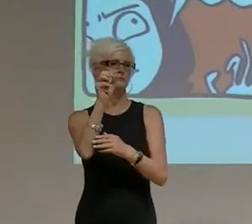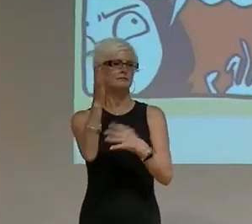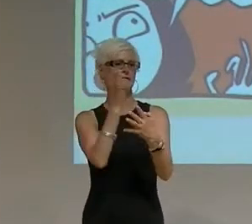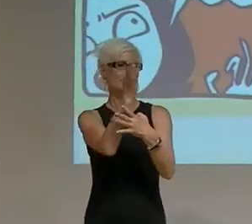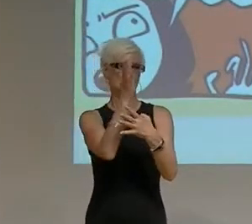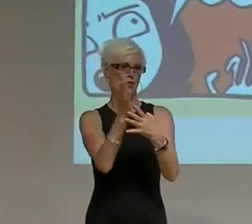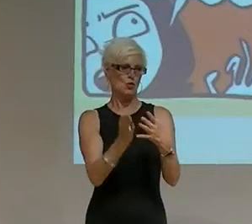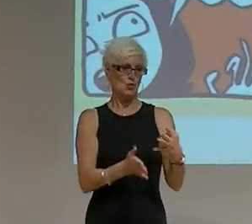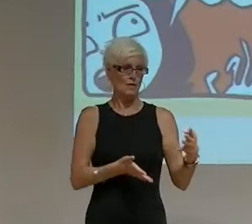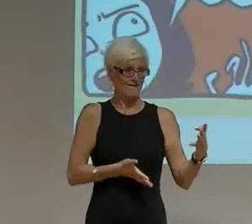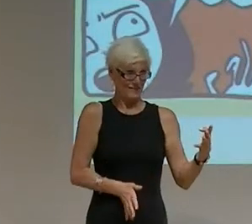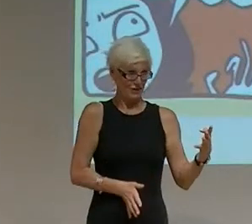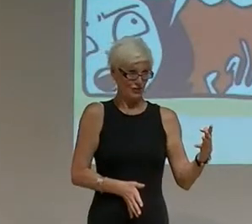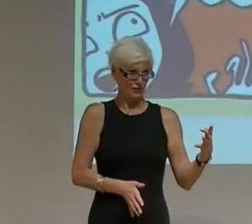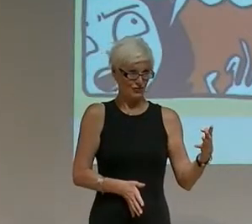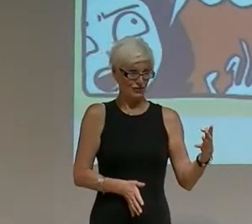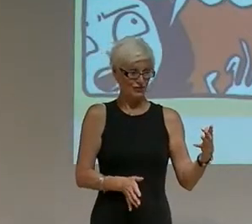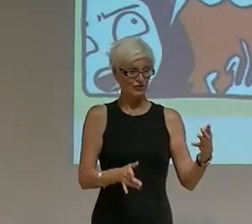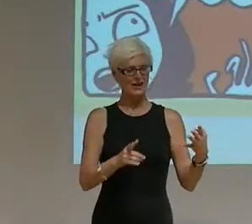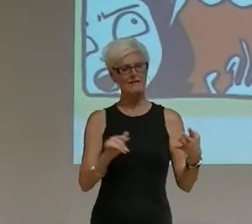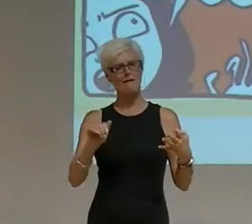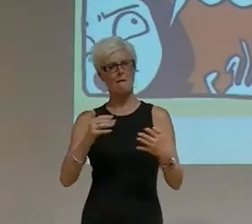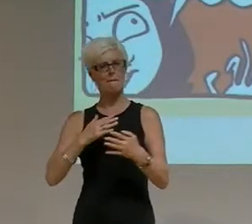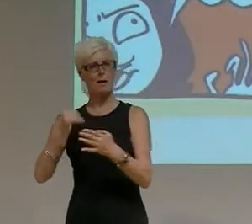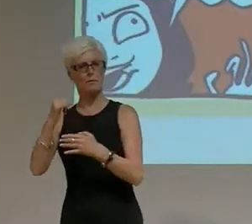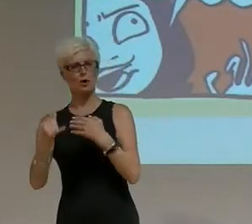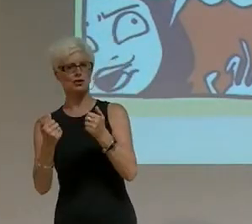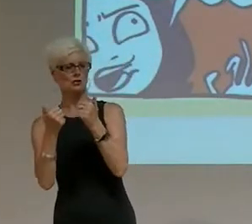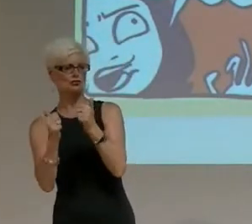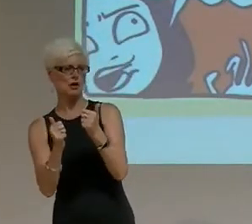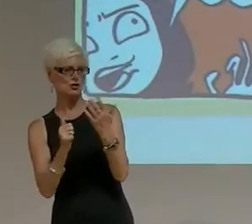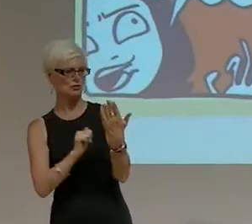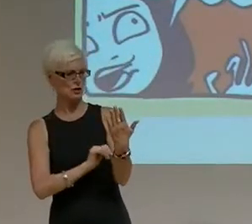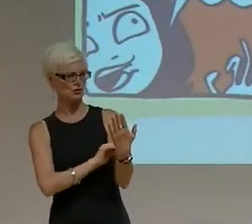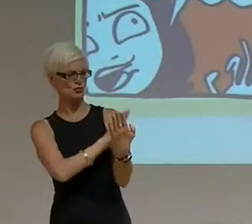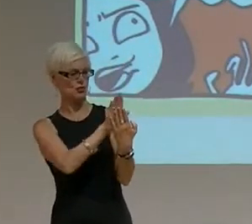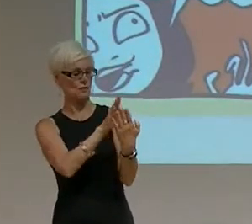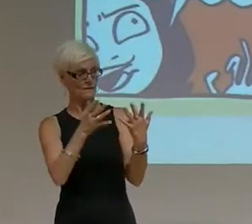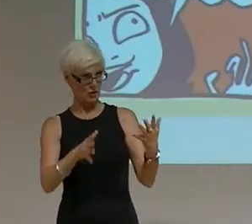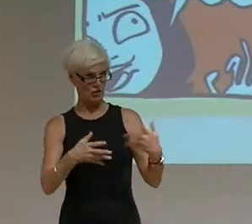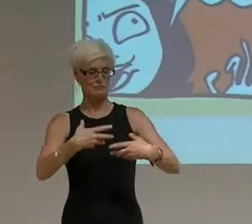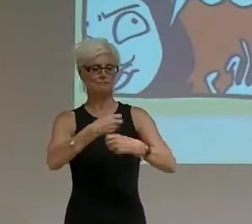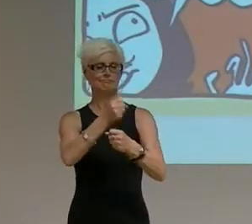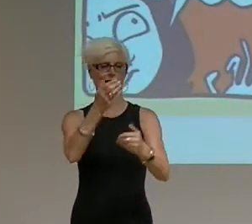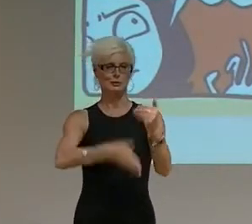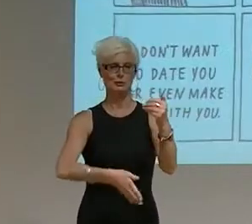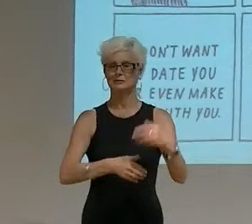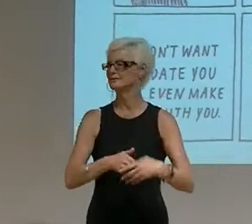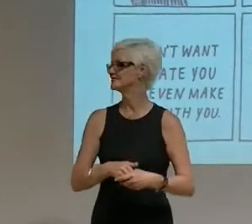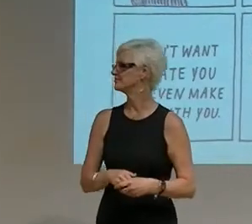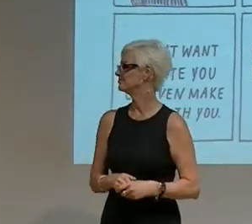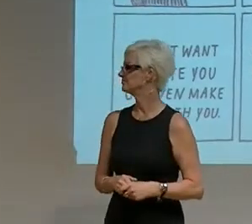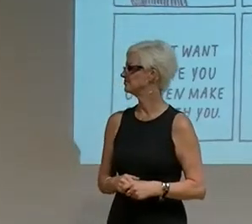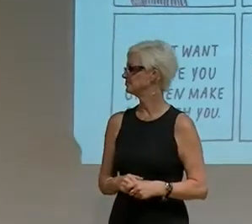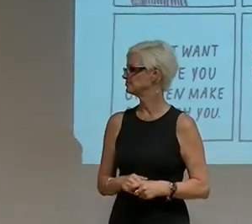here, and then I'm going to mention how my project tries to address them, and then we will conclude. So moving on.